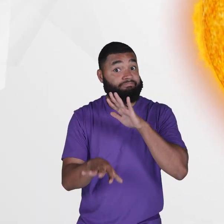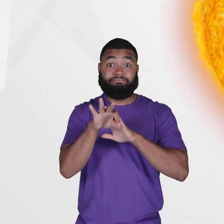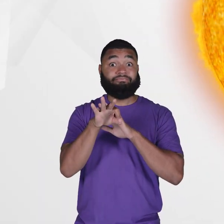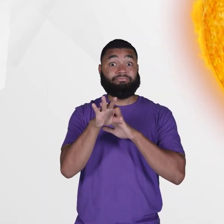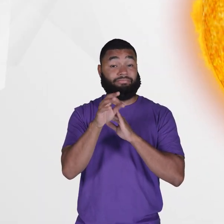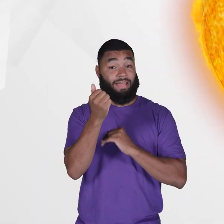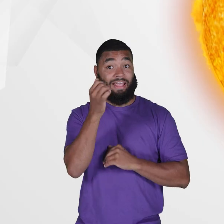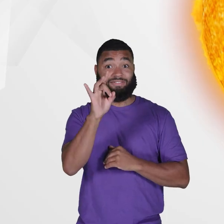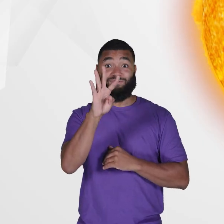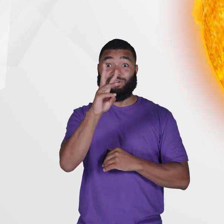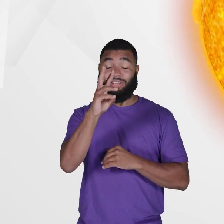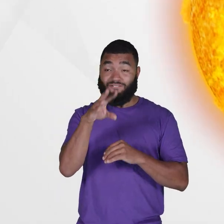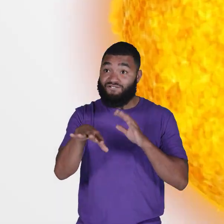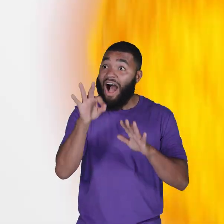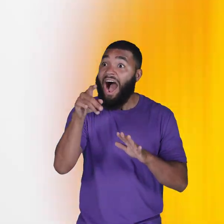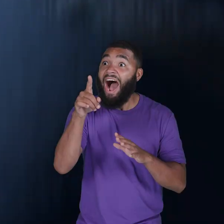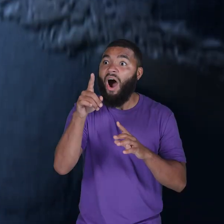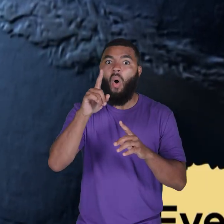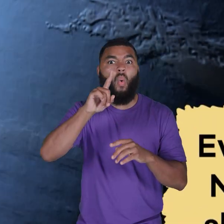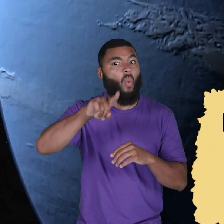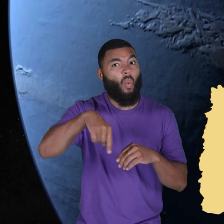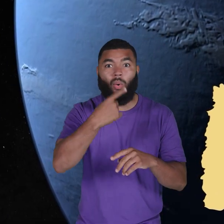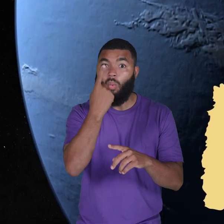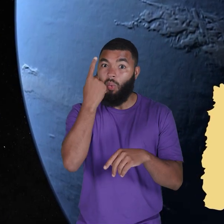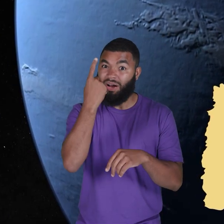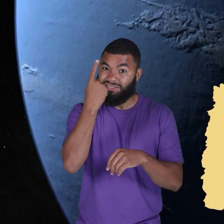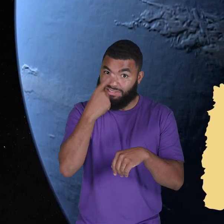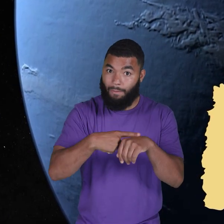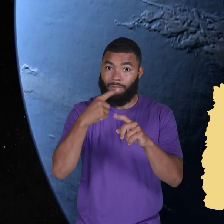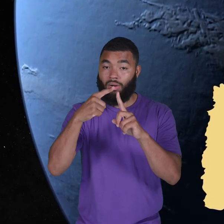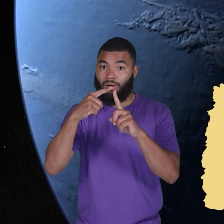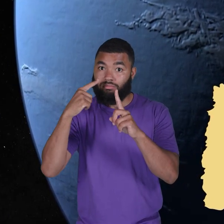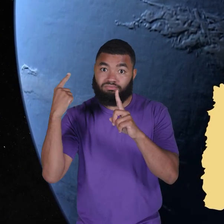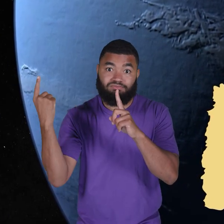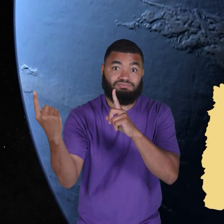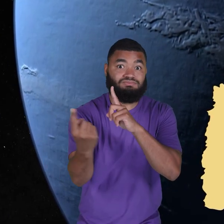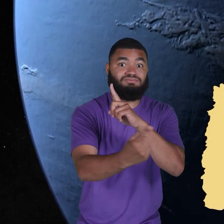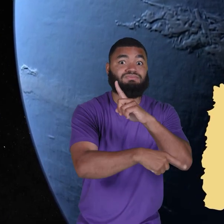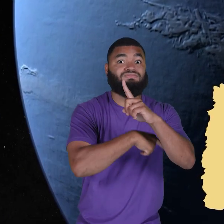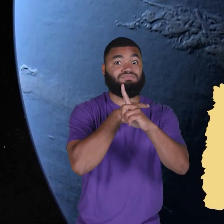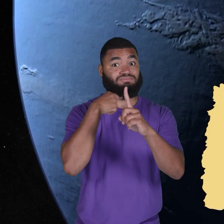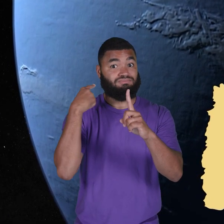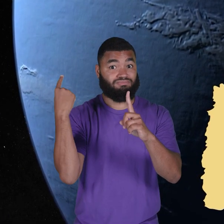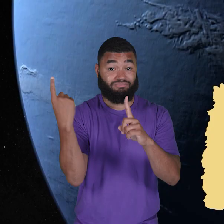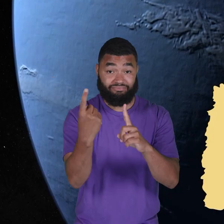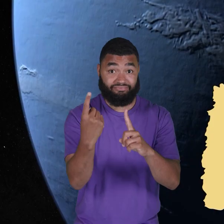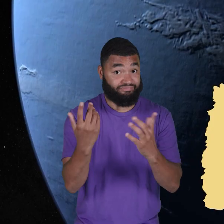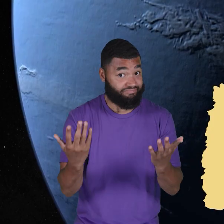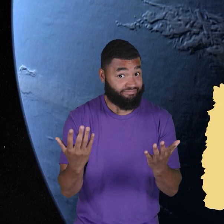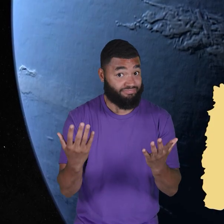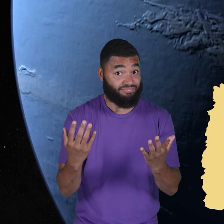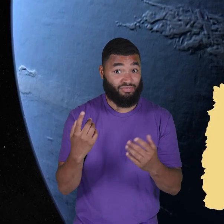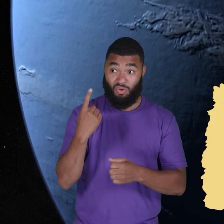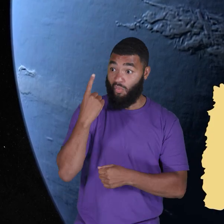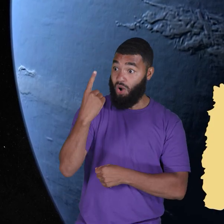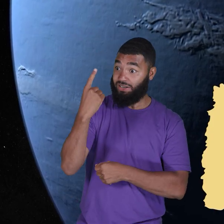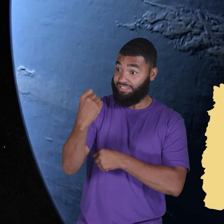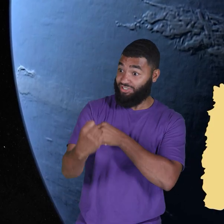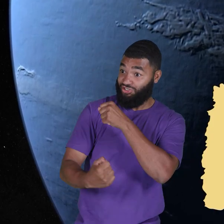in 1846. Even though its years are long, Neptune's days are relatively short. Around 16